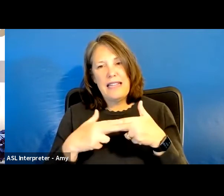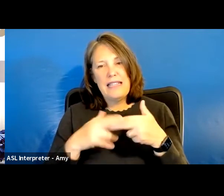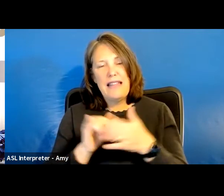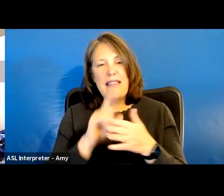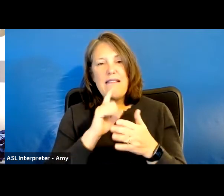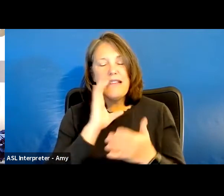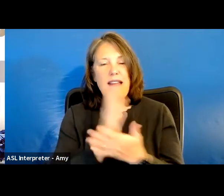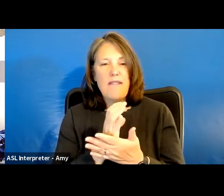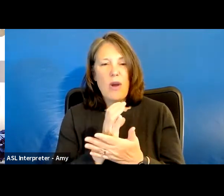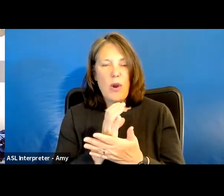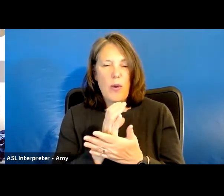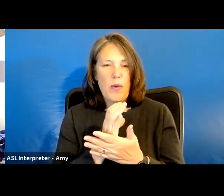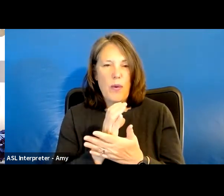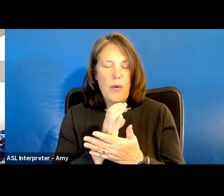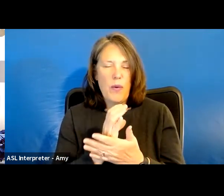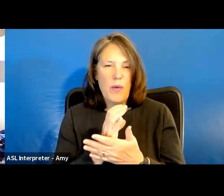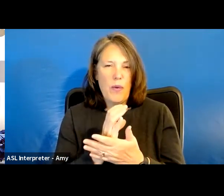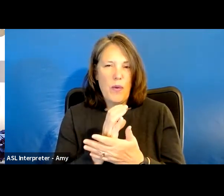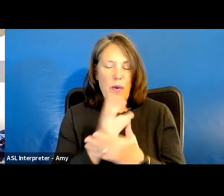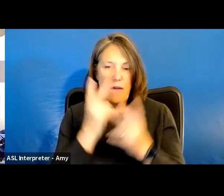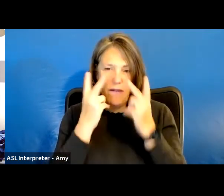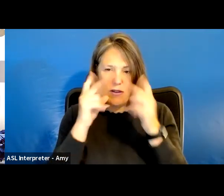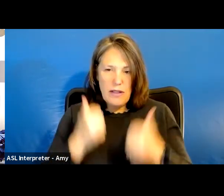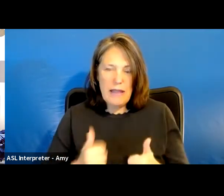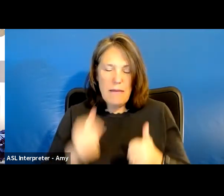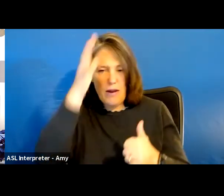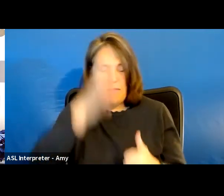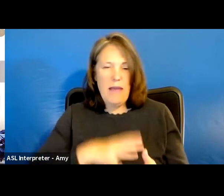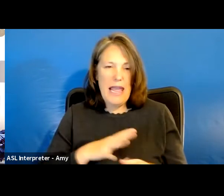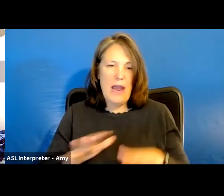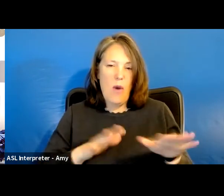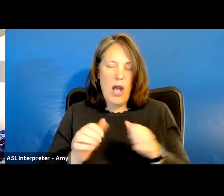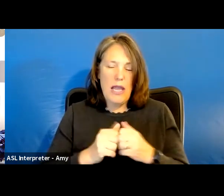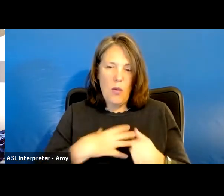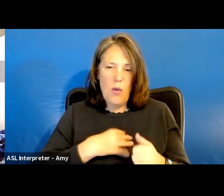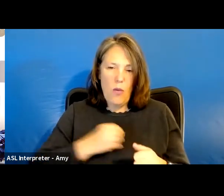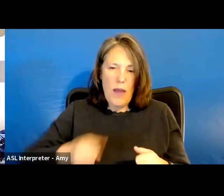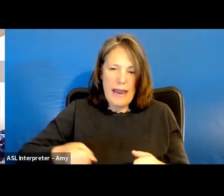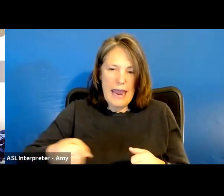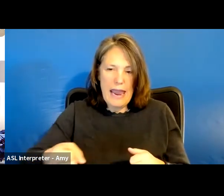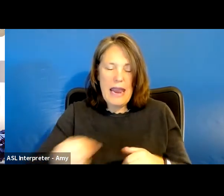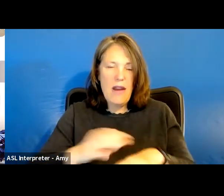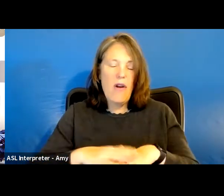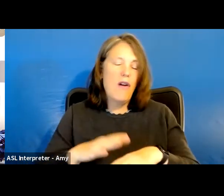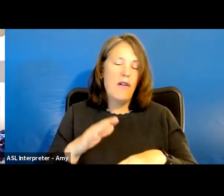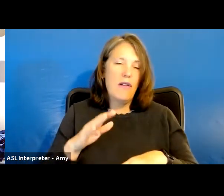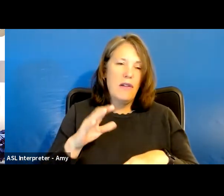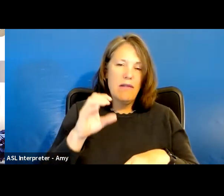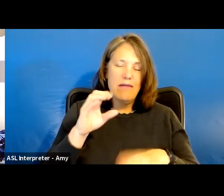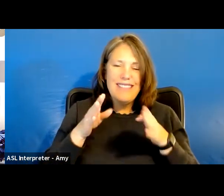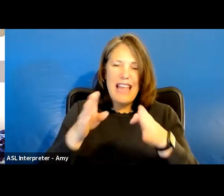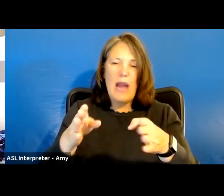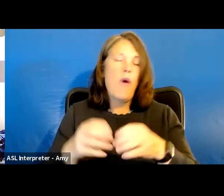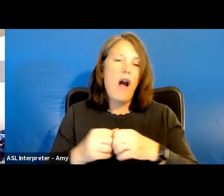photo of a visually impaired man walking with his cane, with his white cane on the sidewalk. And it says